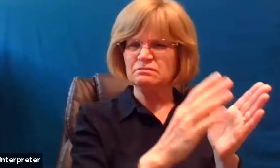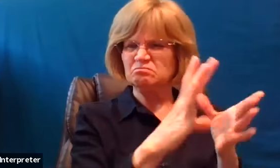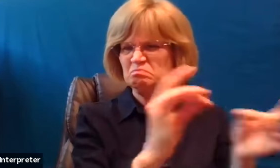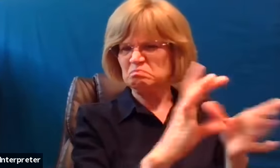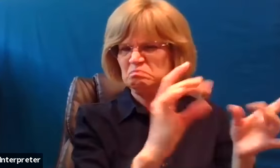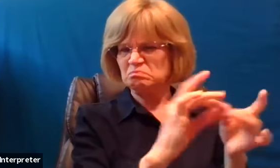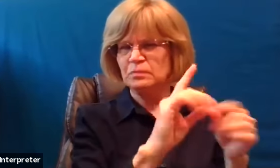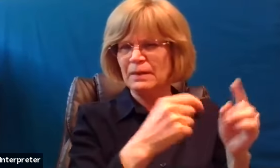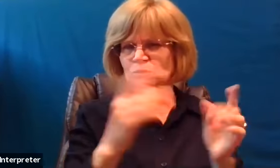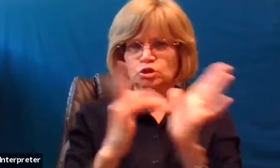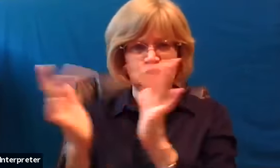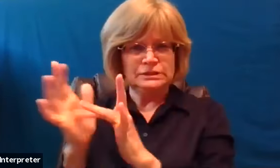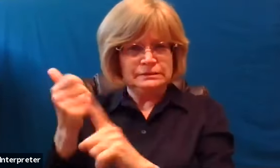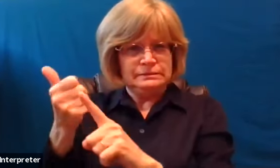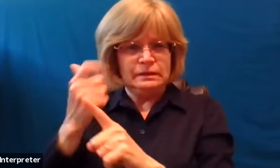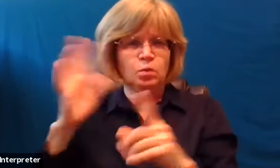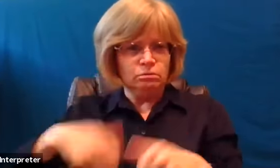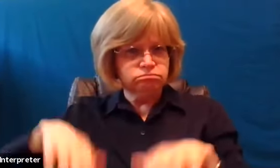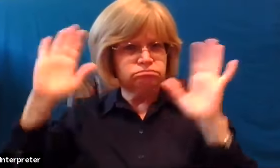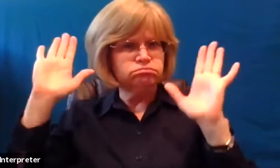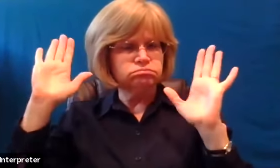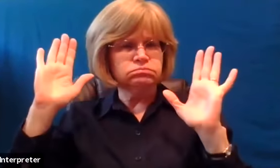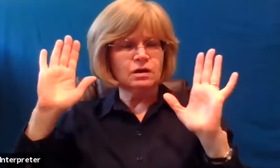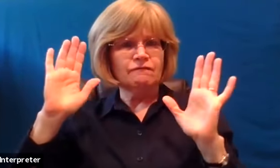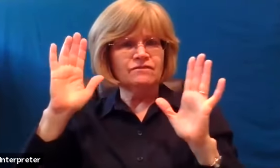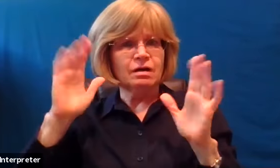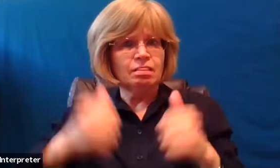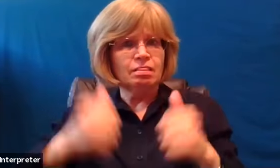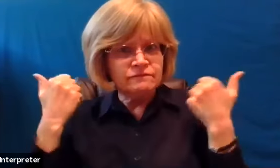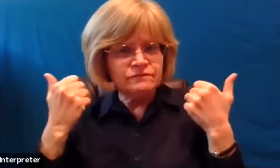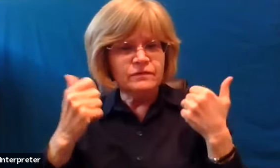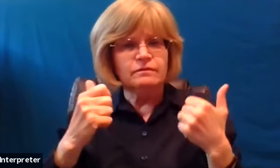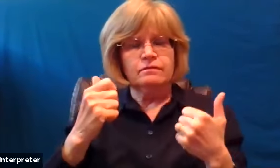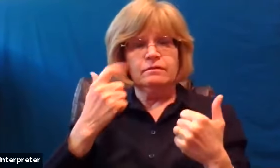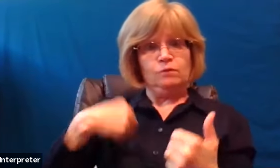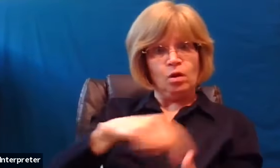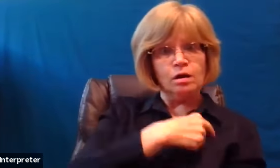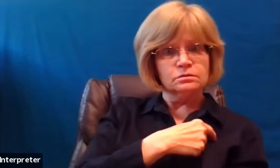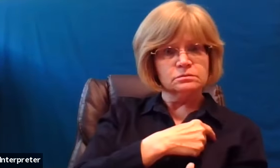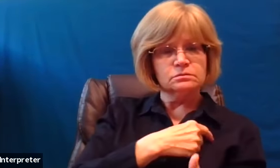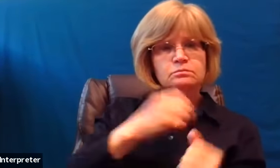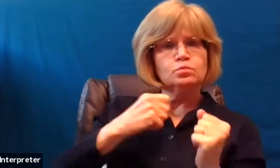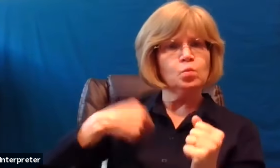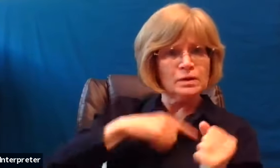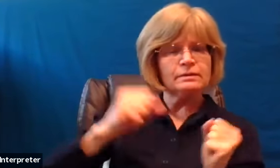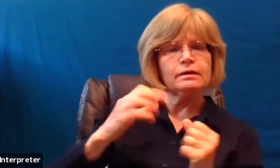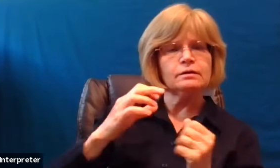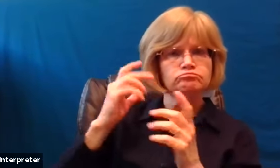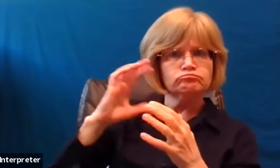would give up his life for us so that we could be right with god and pastor is going to share a story with